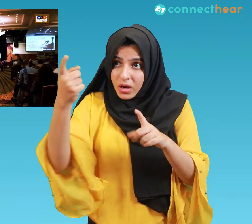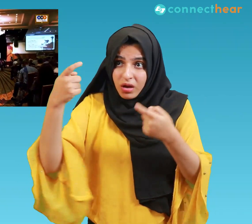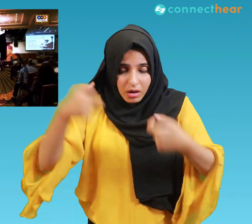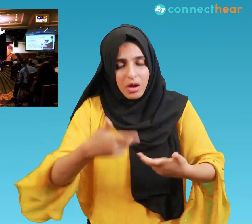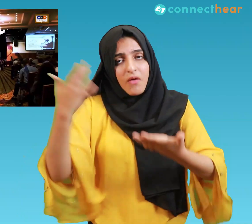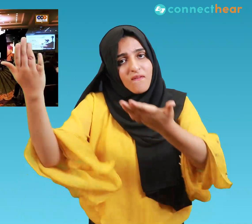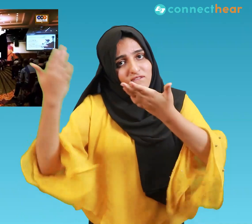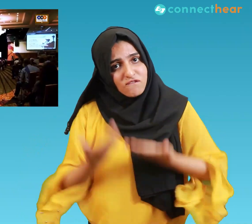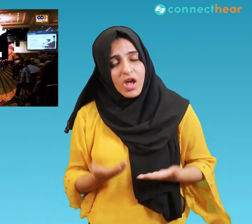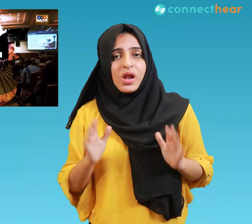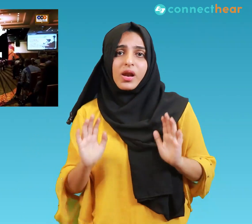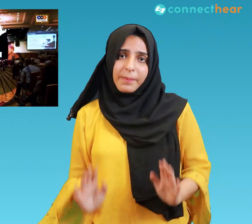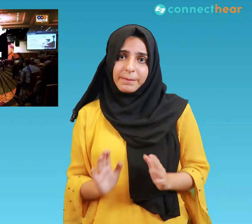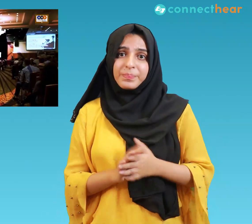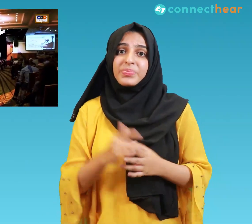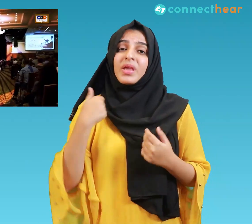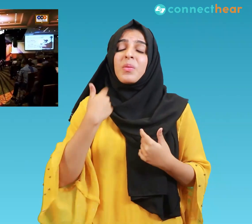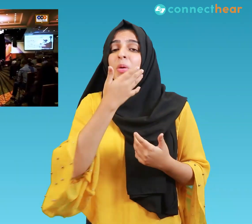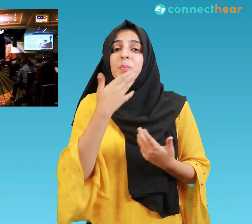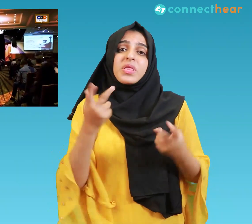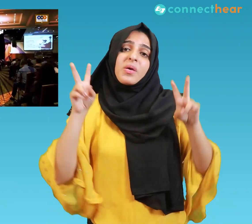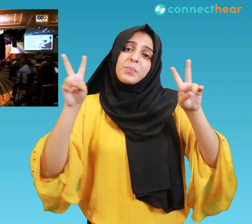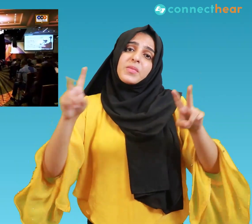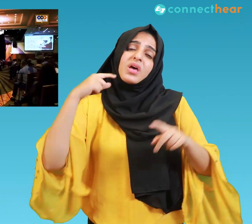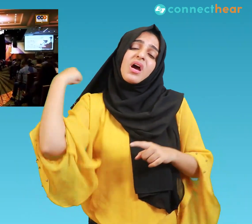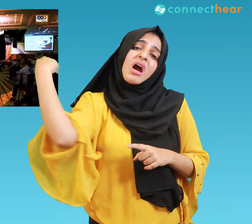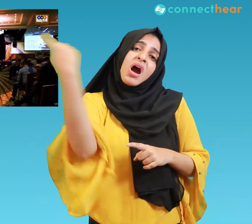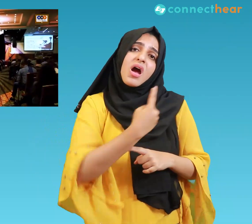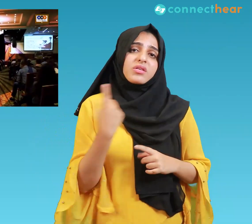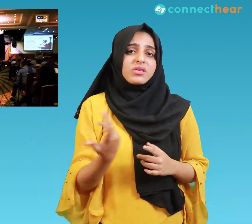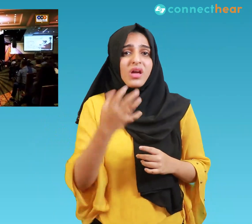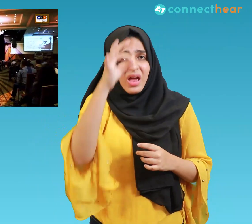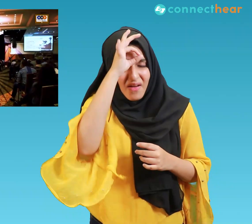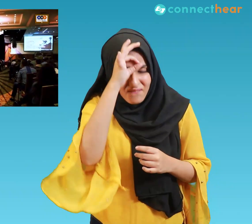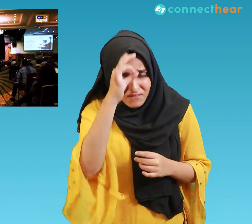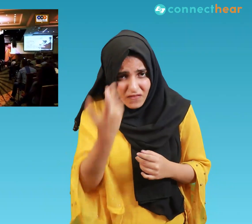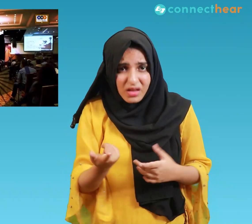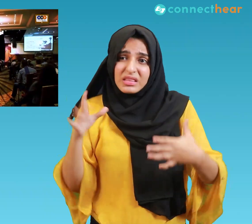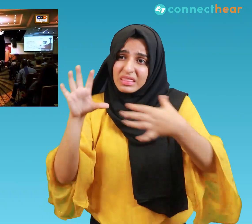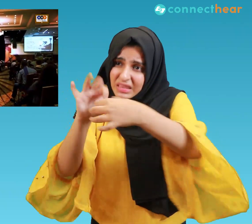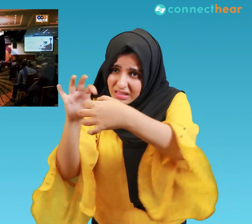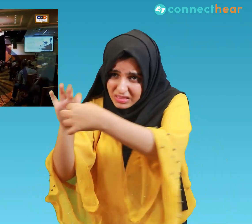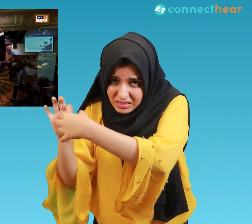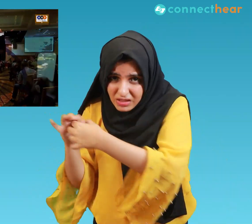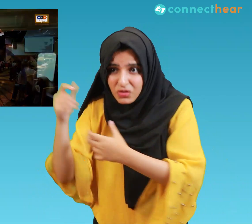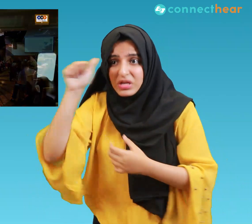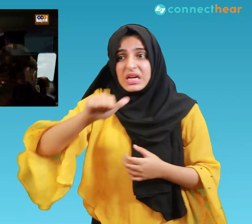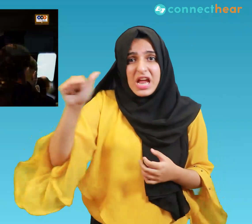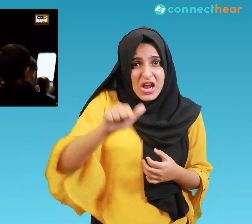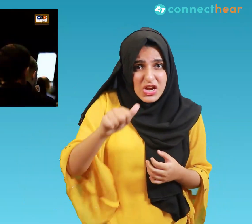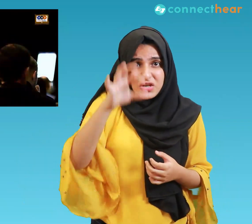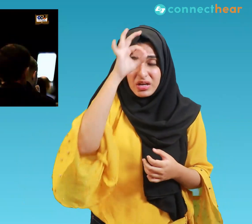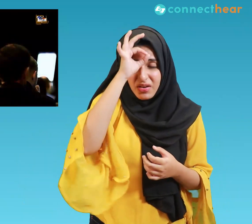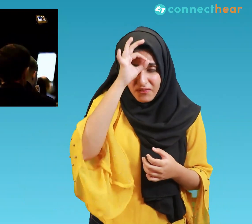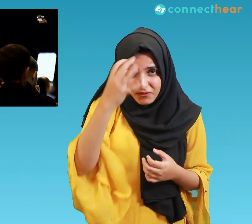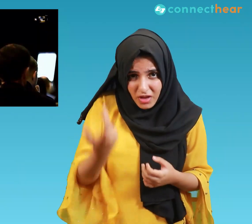Pakistan is looking for peace in the region. We want peace in Afghanistan for connectivity with Central Asia. Connectivity with China adds